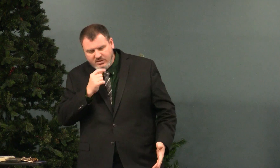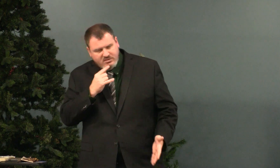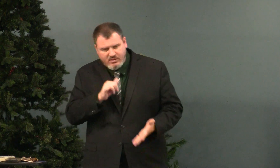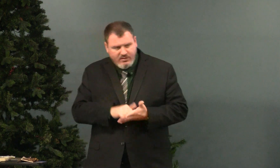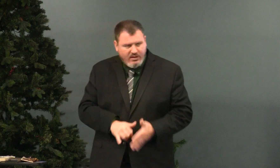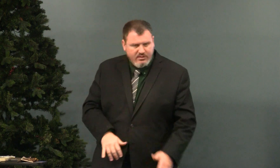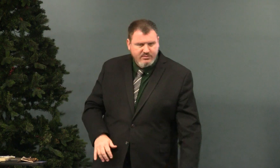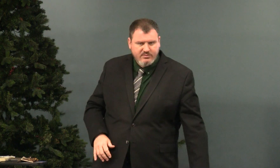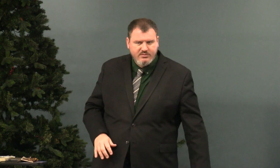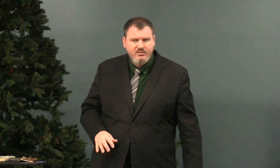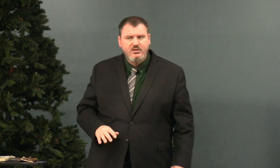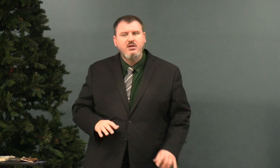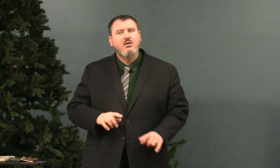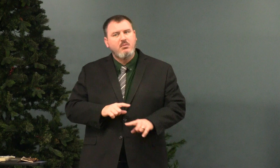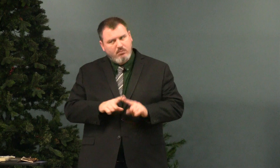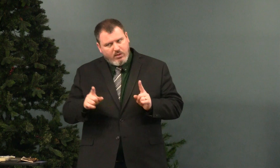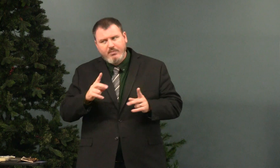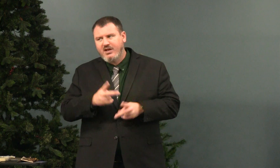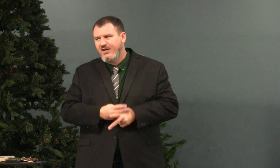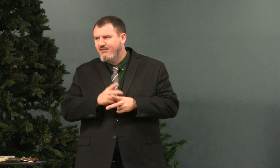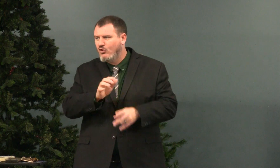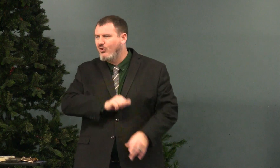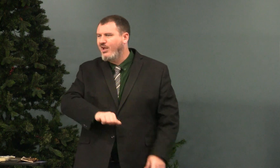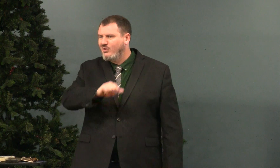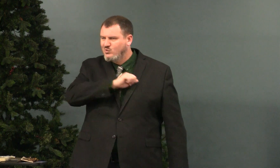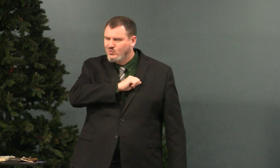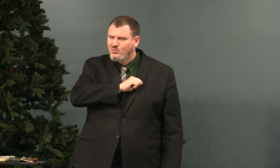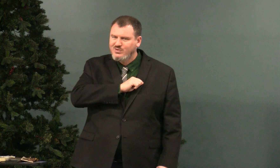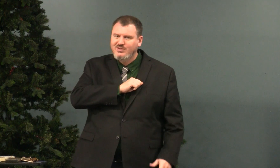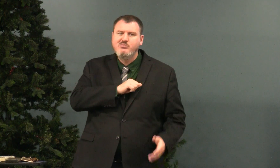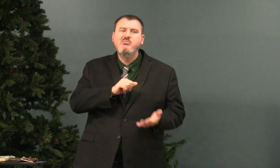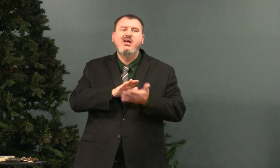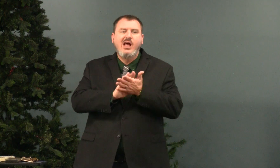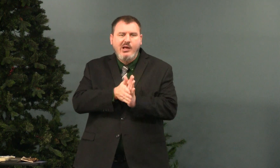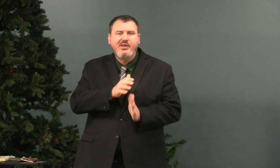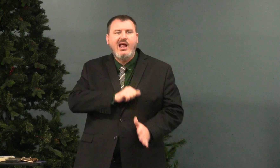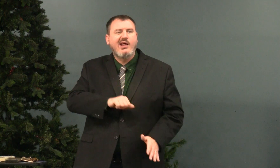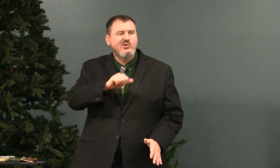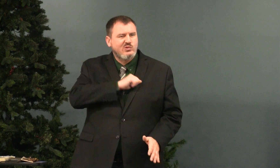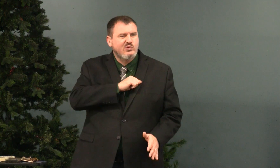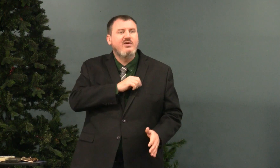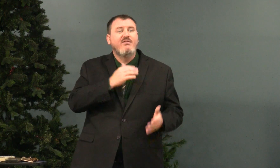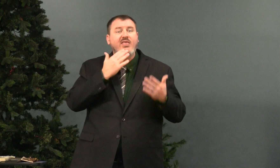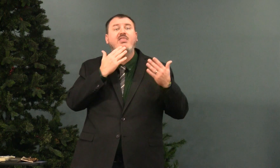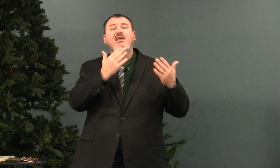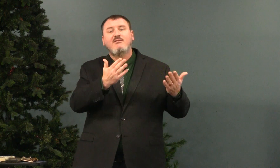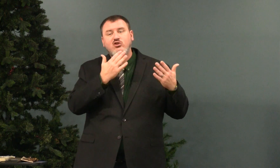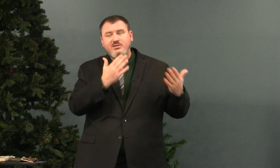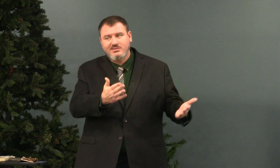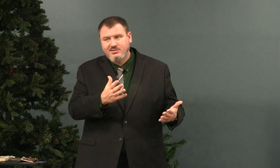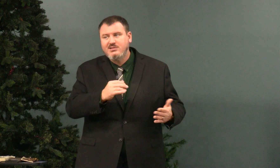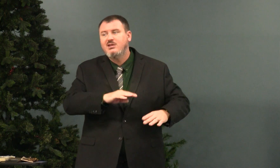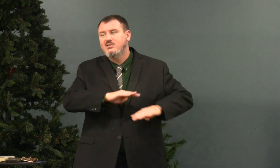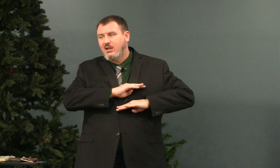enough money for food and clothing you don't need to buy anything special. Have a